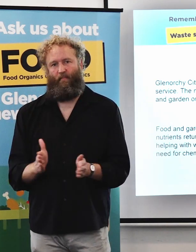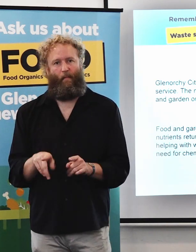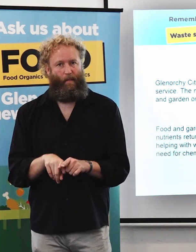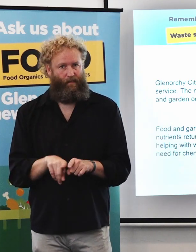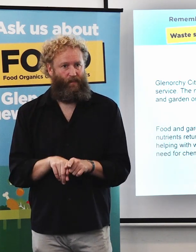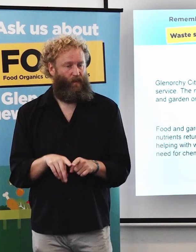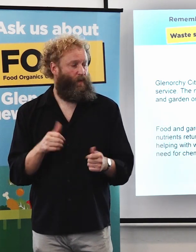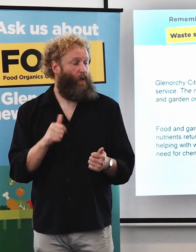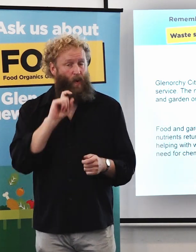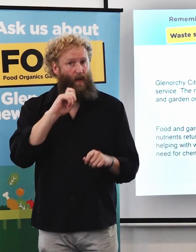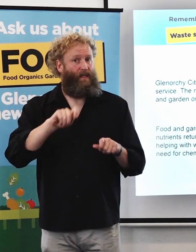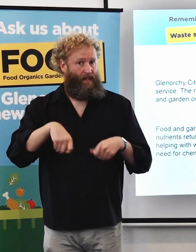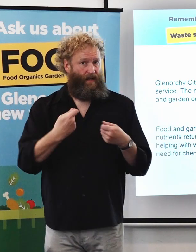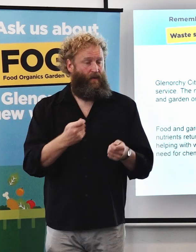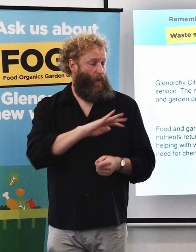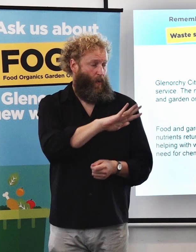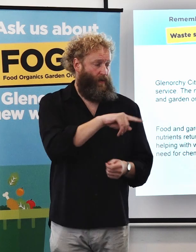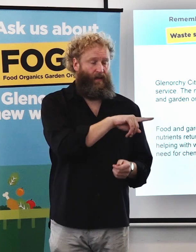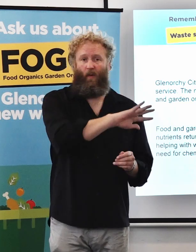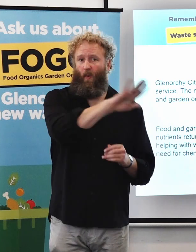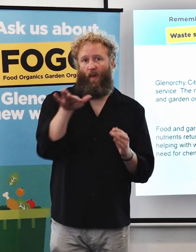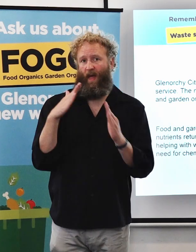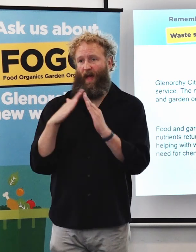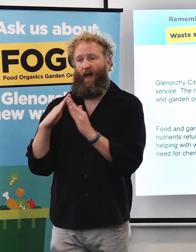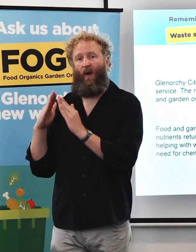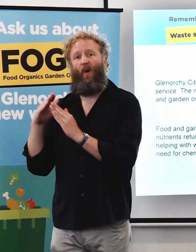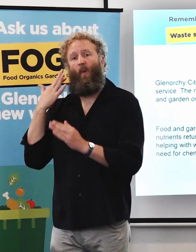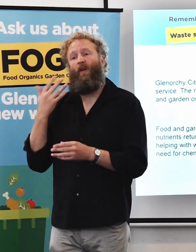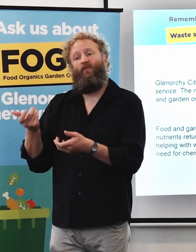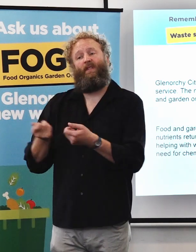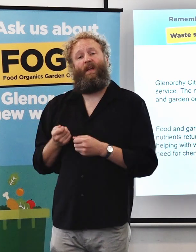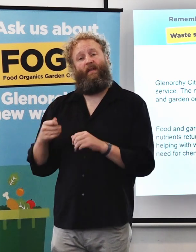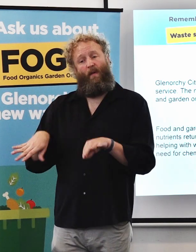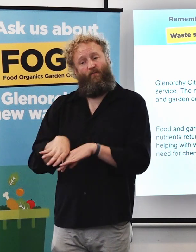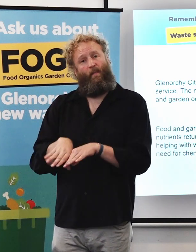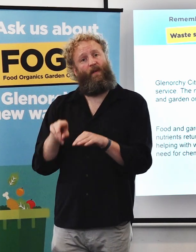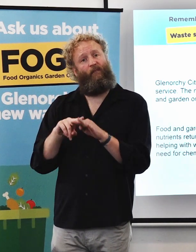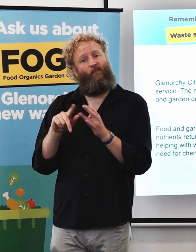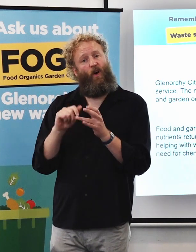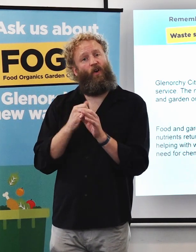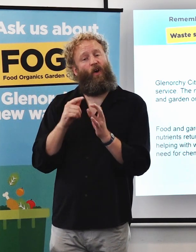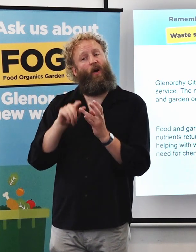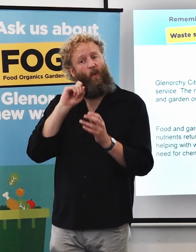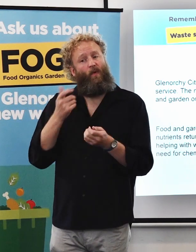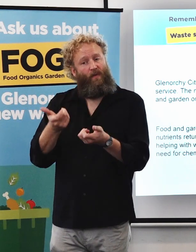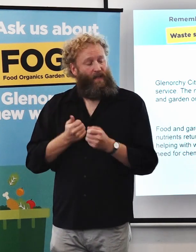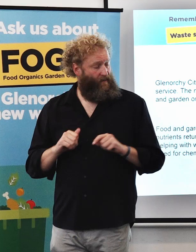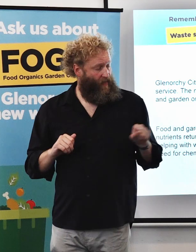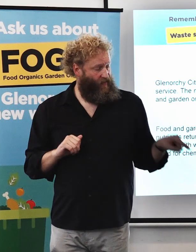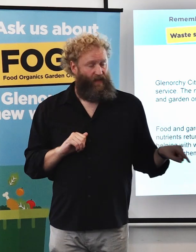delivered to every household once the bin has arrived on your property. On your kerb, these will be delivered to your door with a